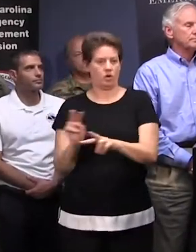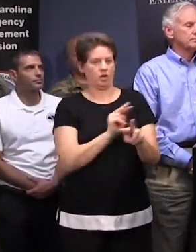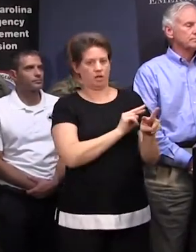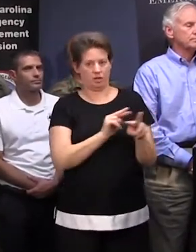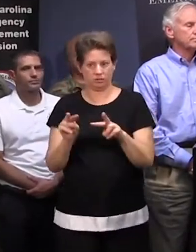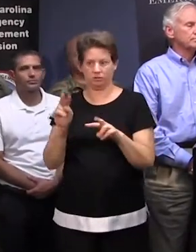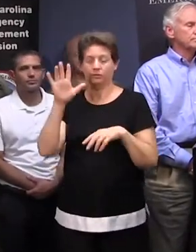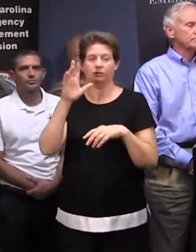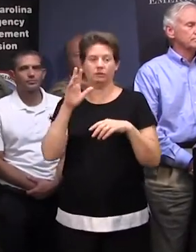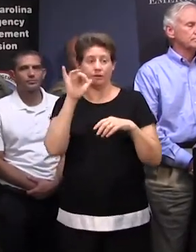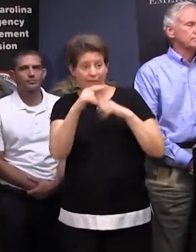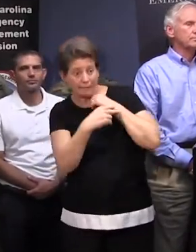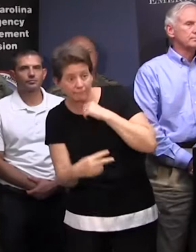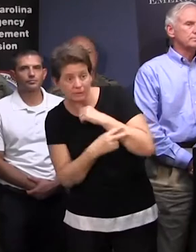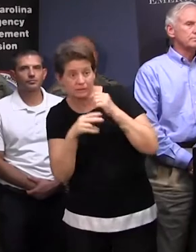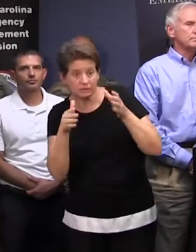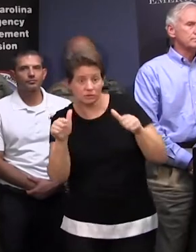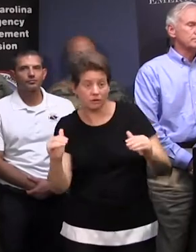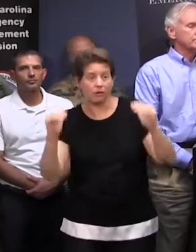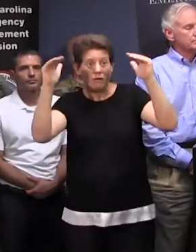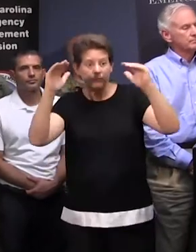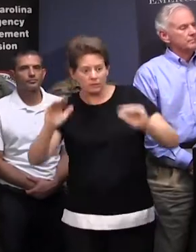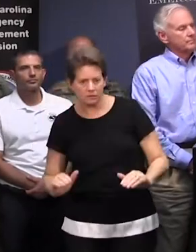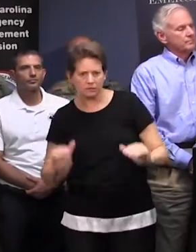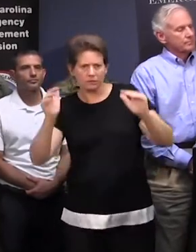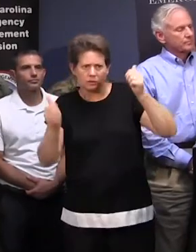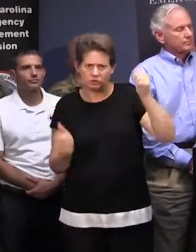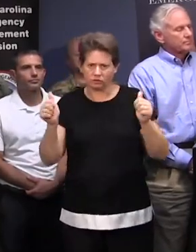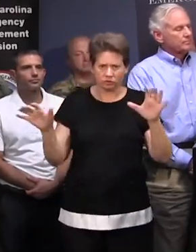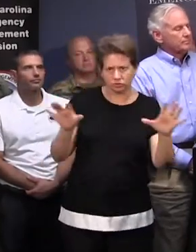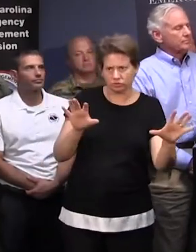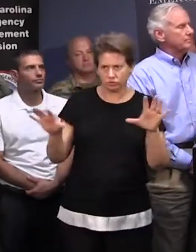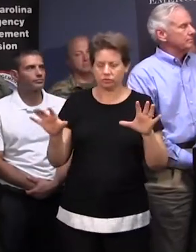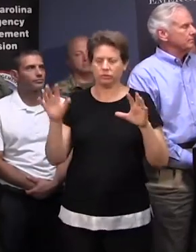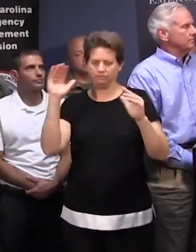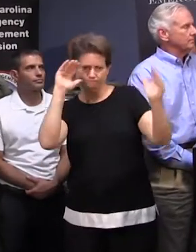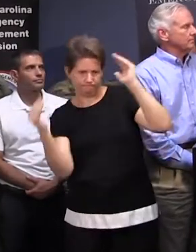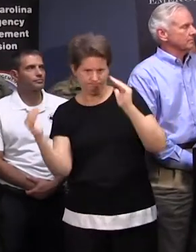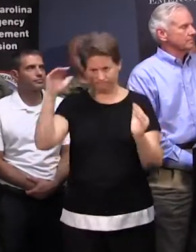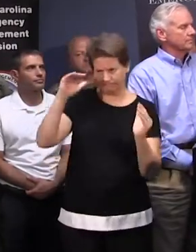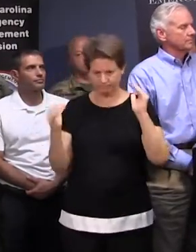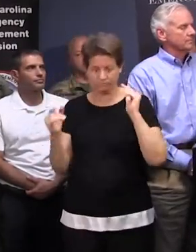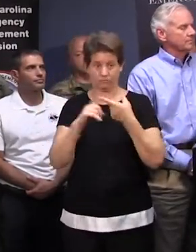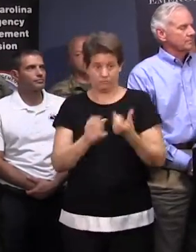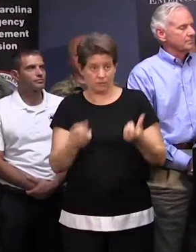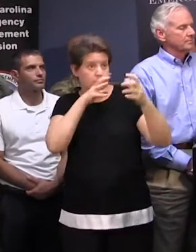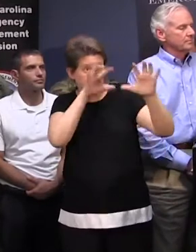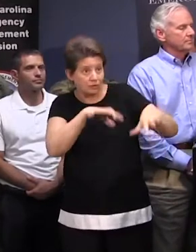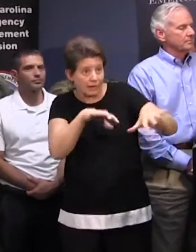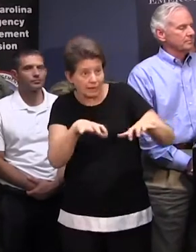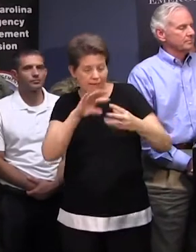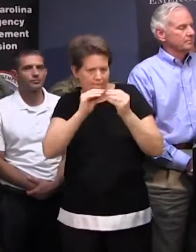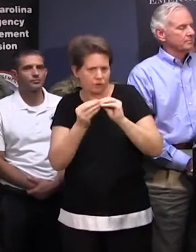elevation of those bridges, the elevation of the roadway and the causeways leading up to those bridges, comparing that to the rainfall amounts in